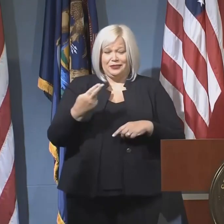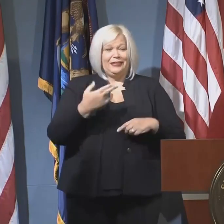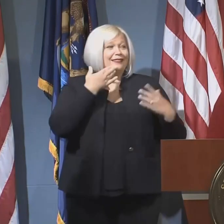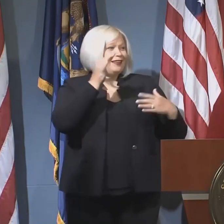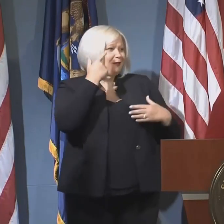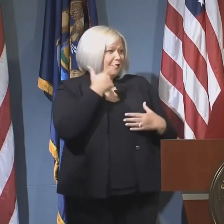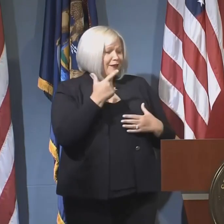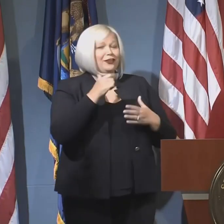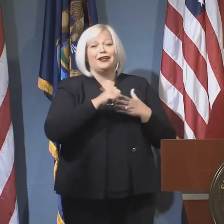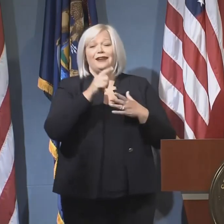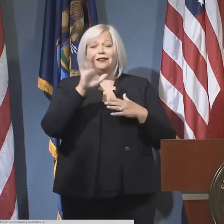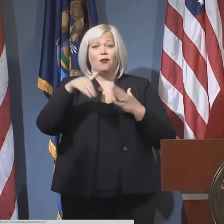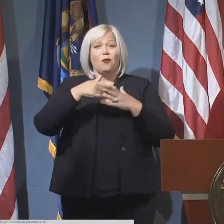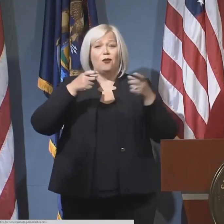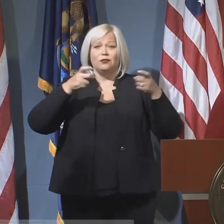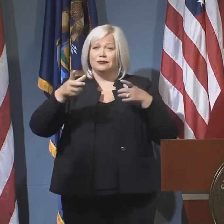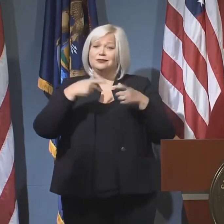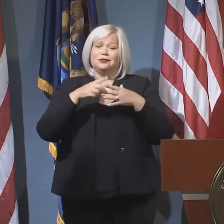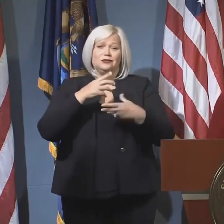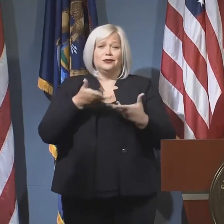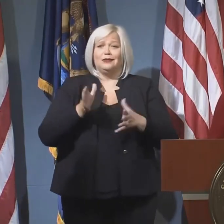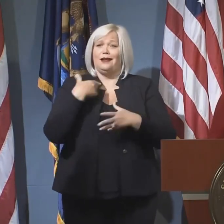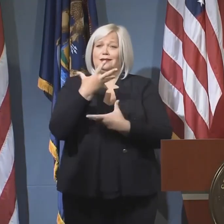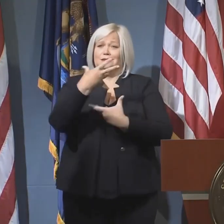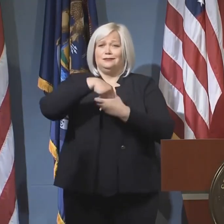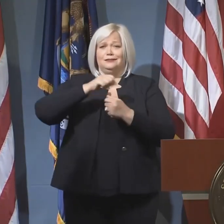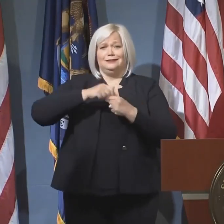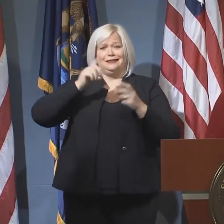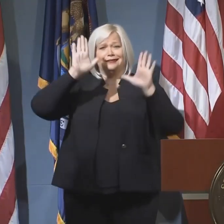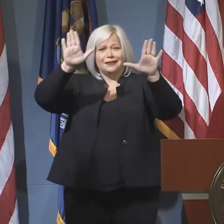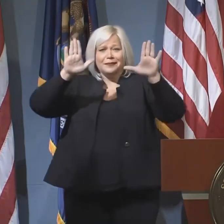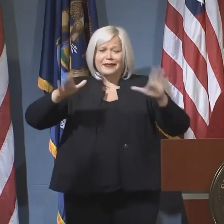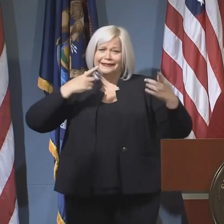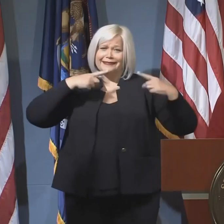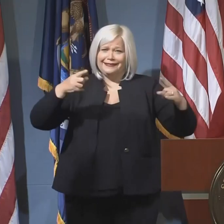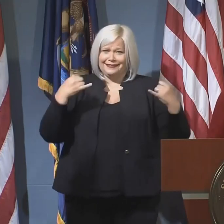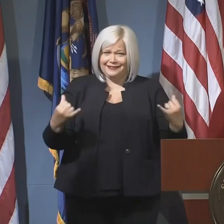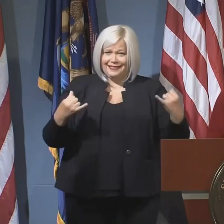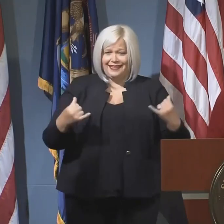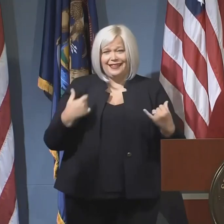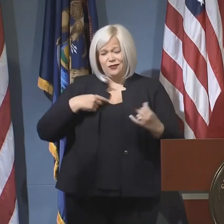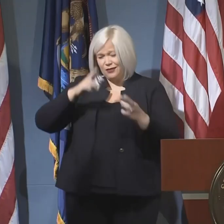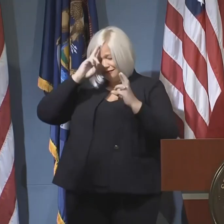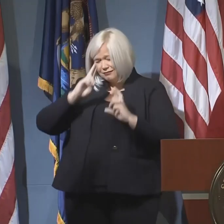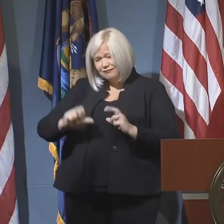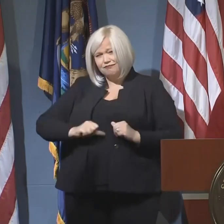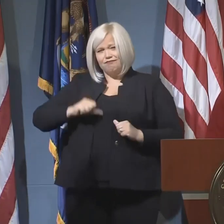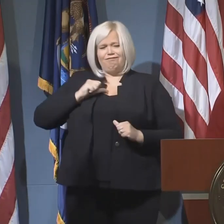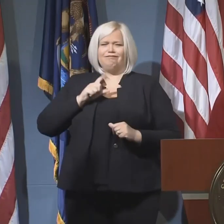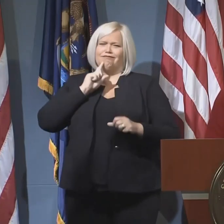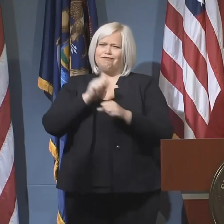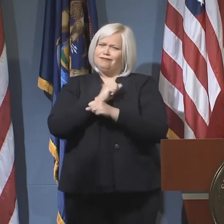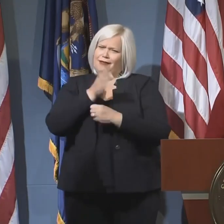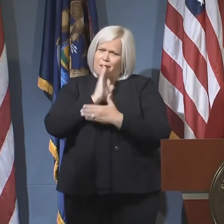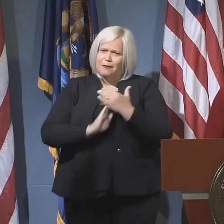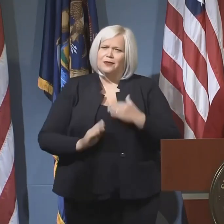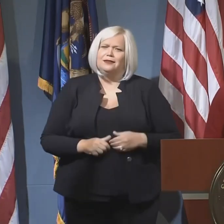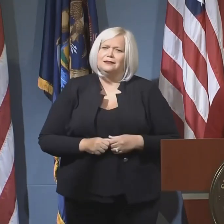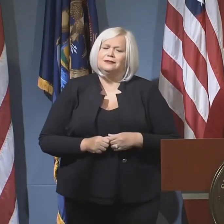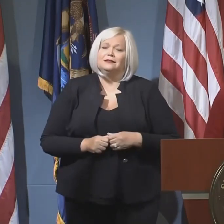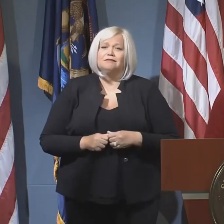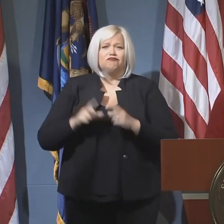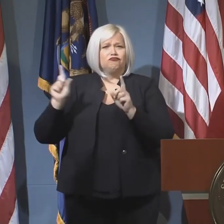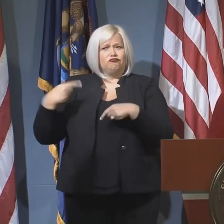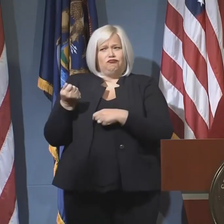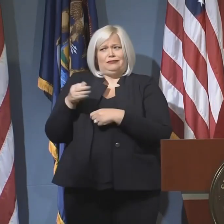and the entire administration for allowing us to be part of this amazing announcement today. We are honored and we are truly humbled. Since the early